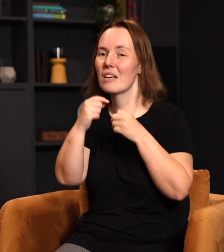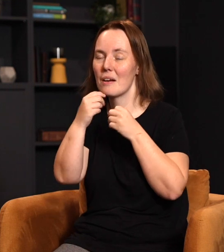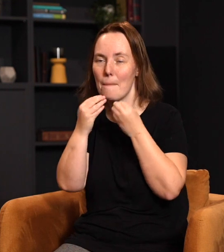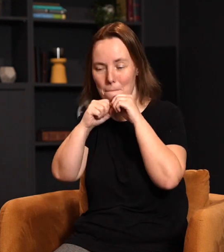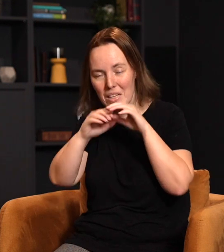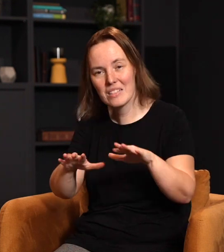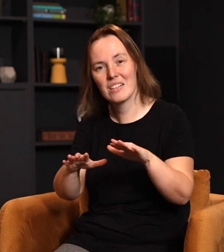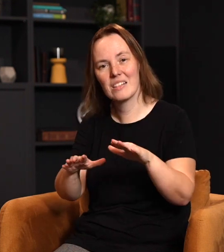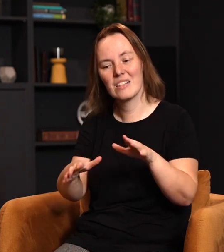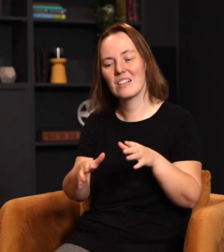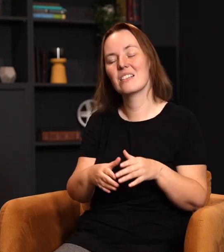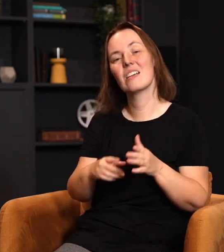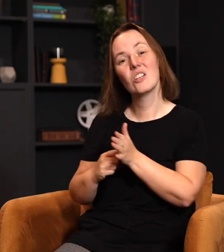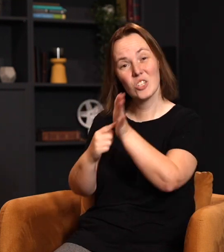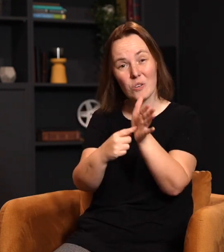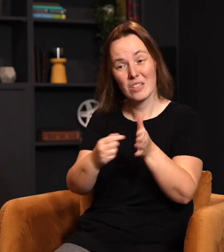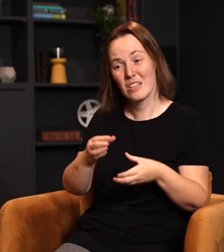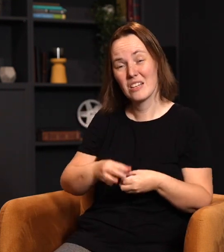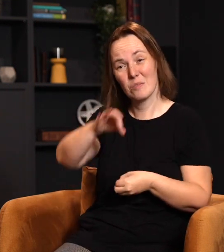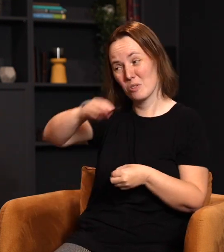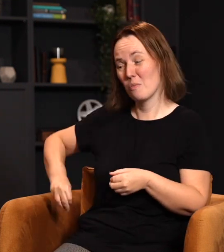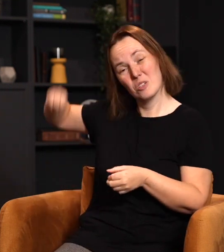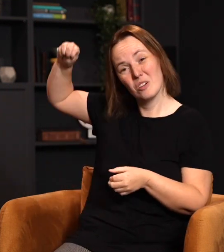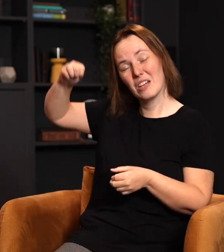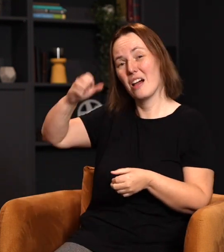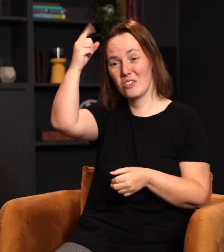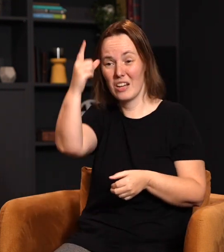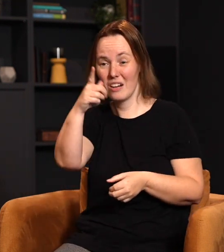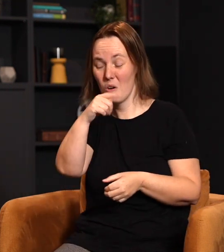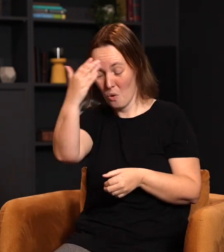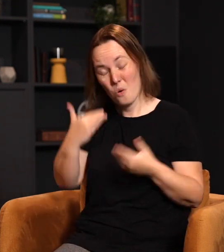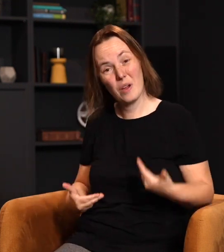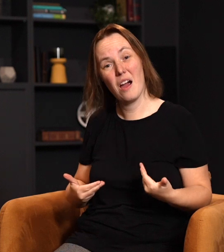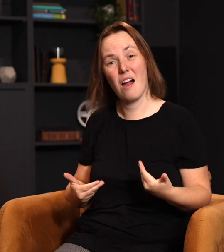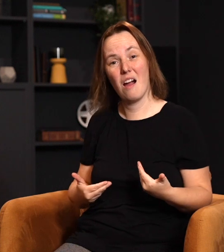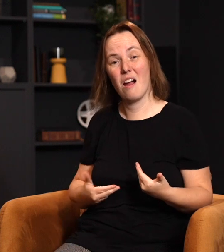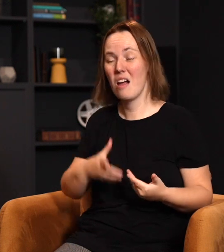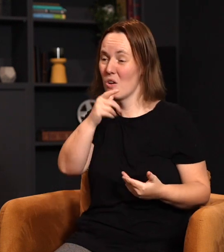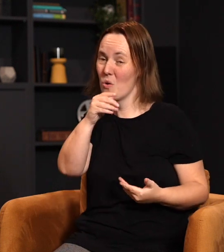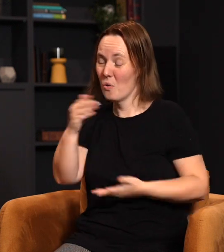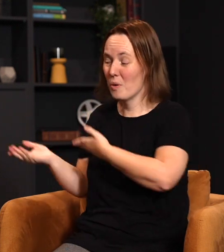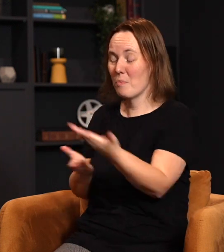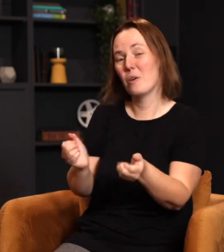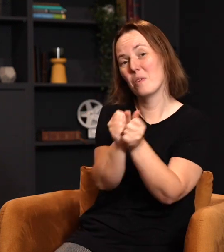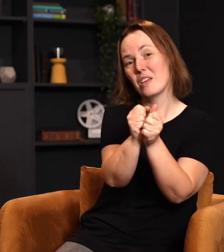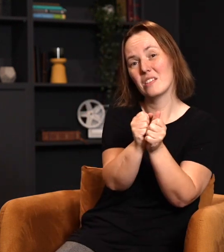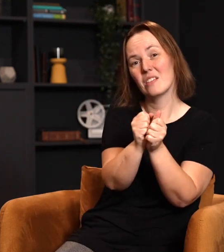Speaking blessing is actually a sign of spiritual maturity. It's understanding who we are. It's understanding who we carry. It's